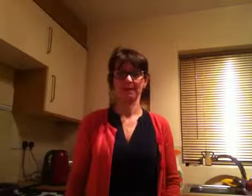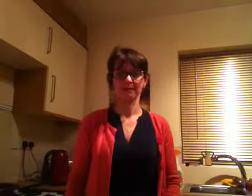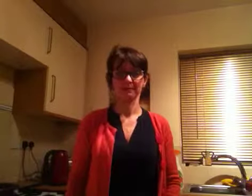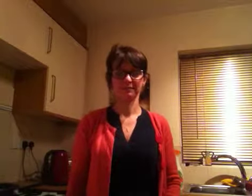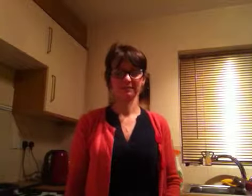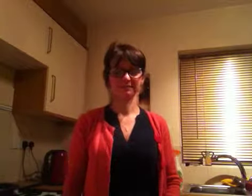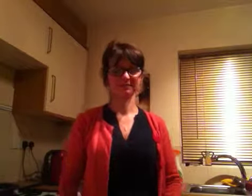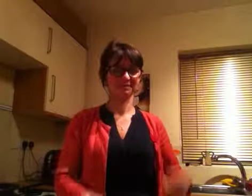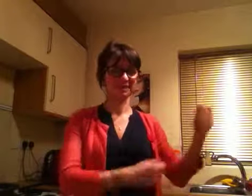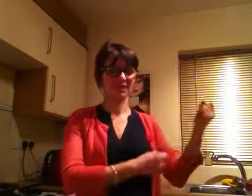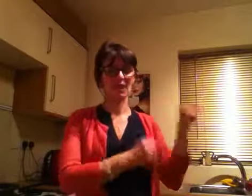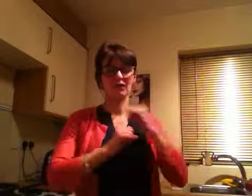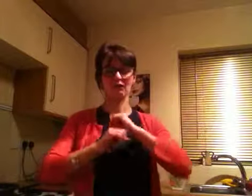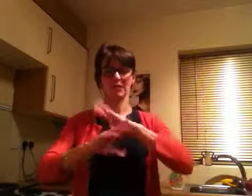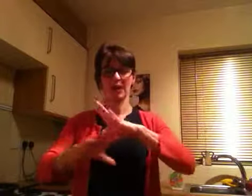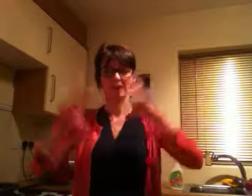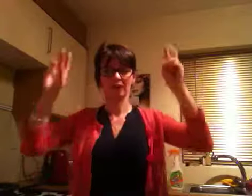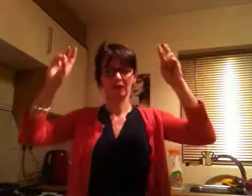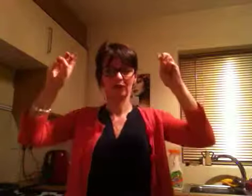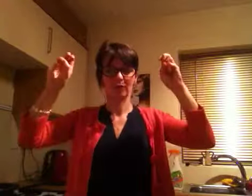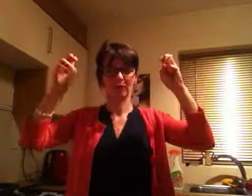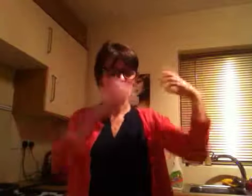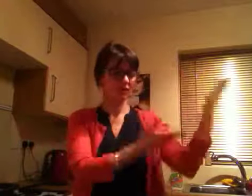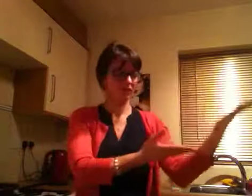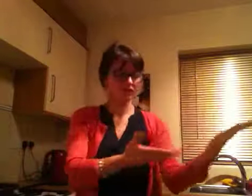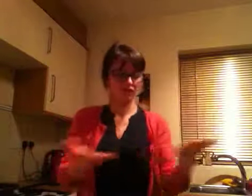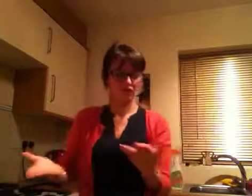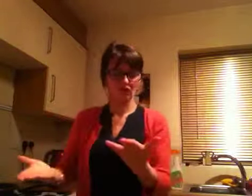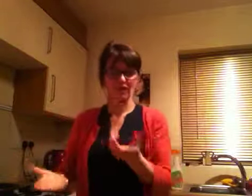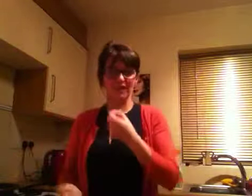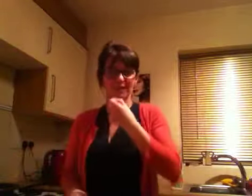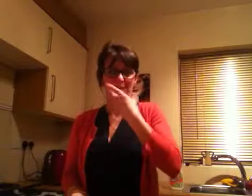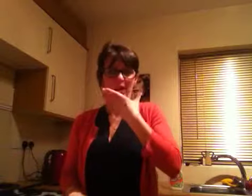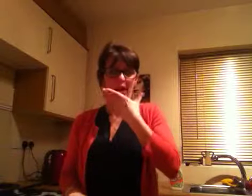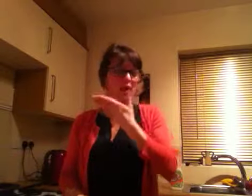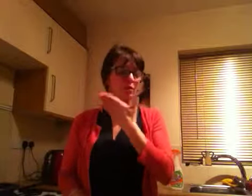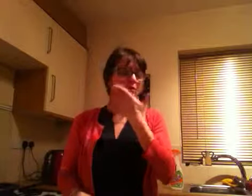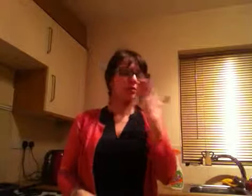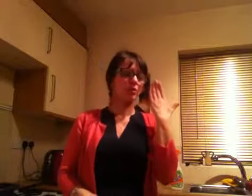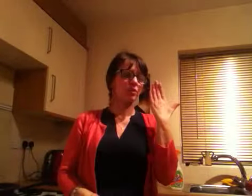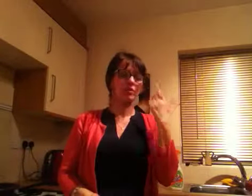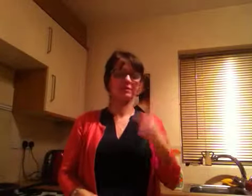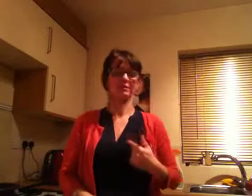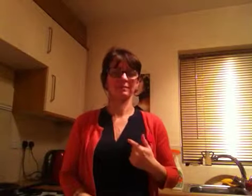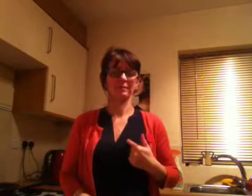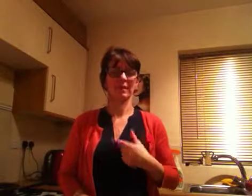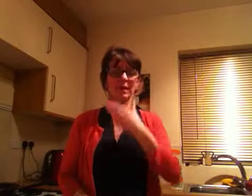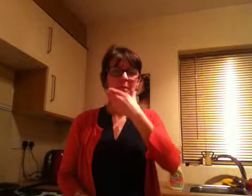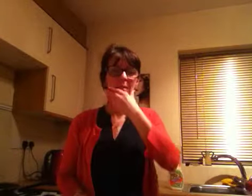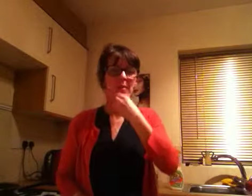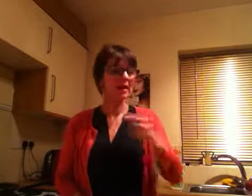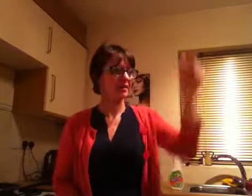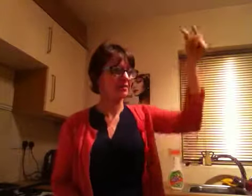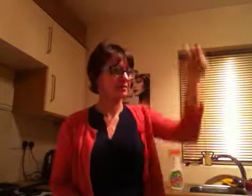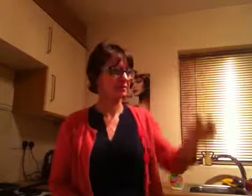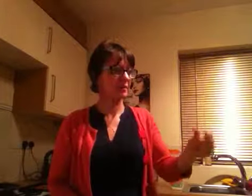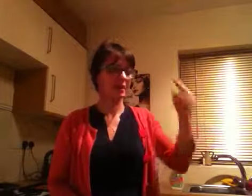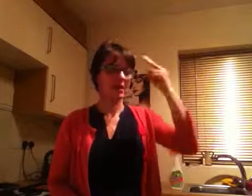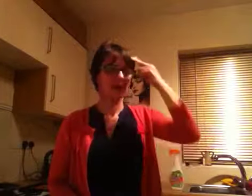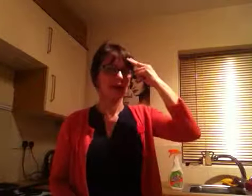Service without a smile. Simon Brooke hired a cleaner and soon learned who was